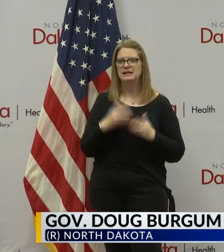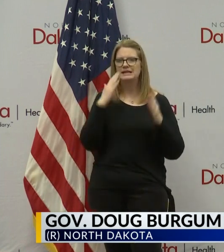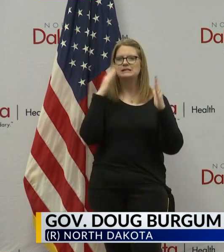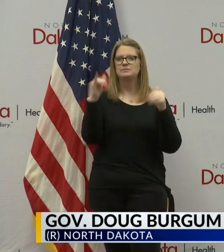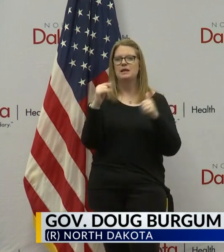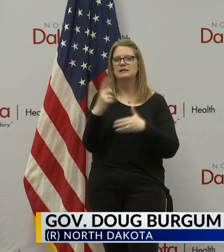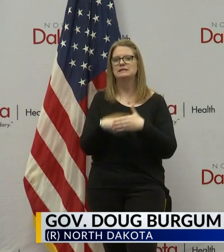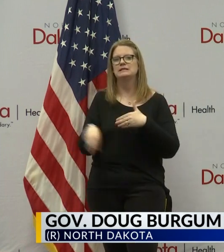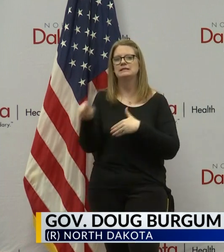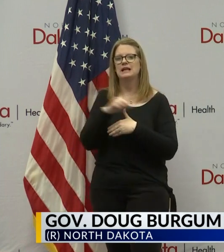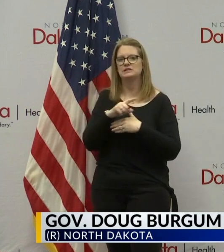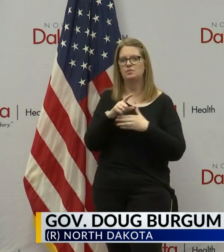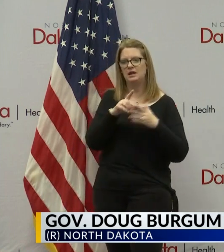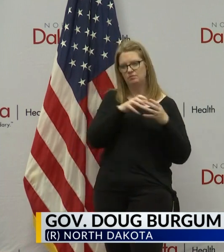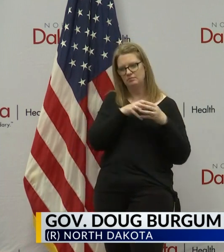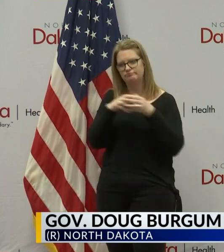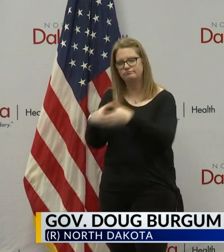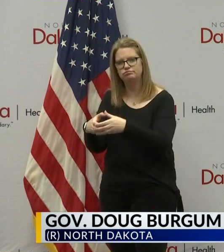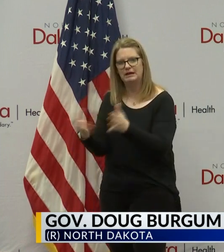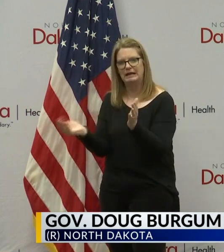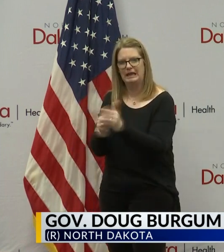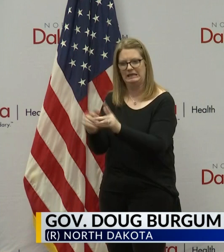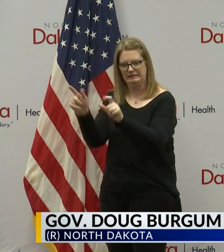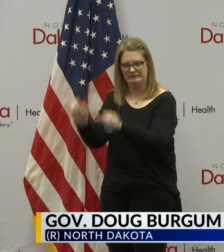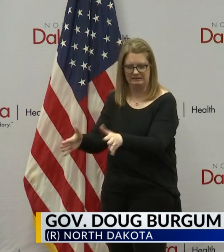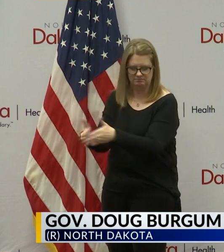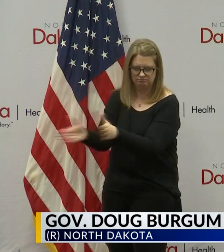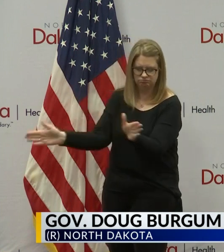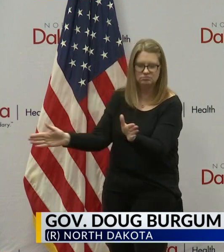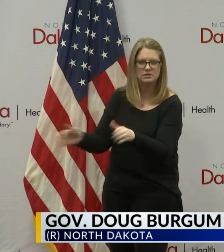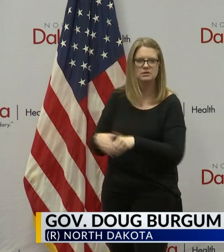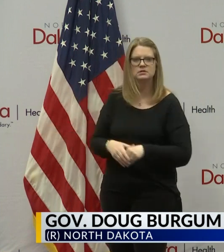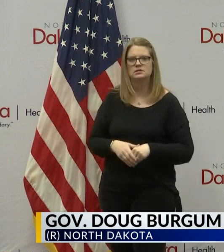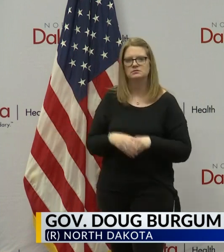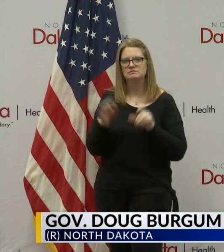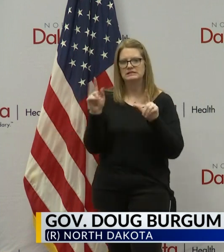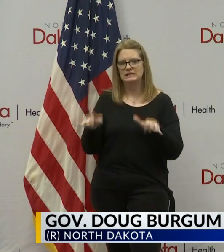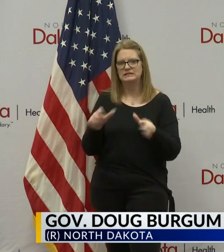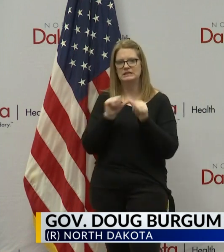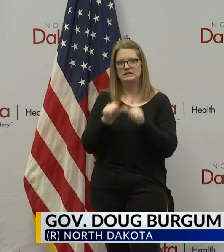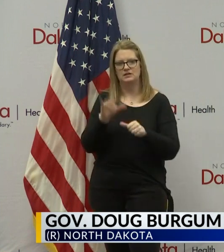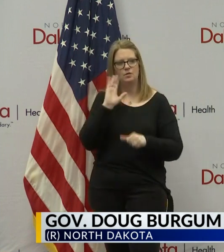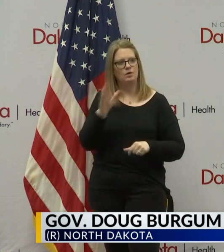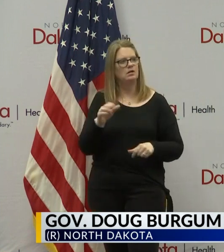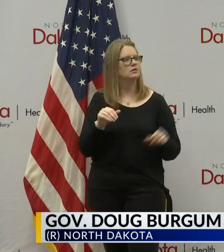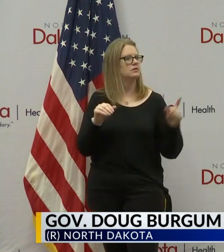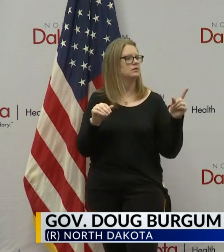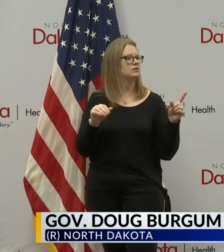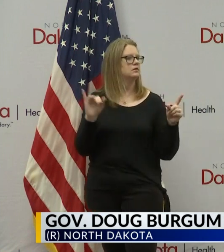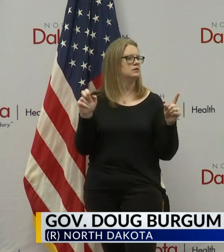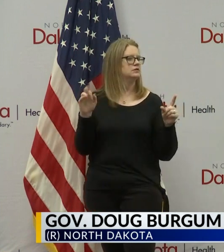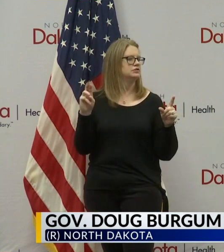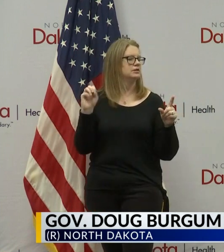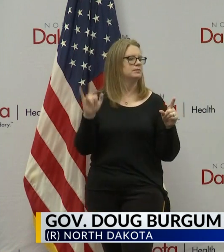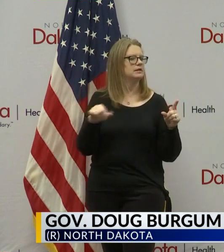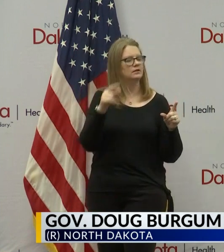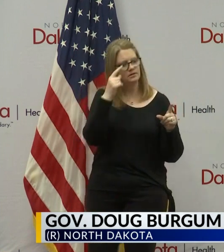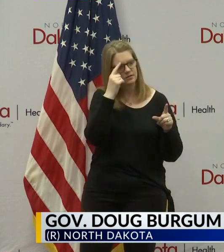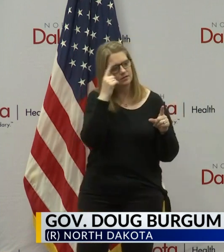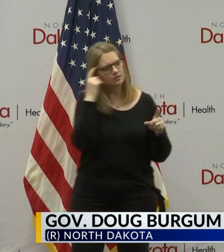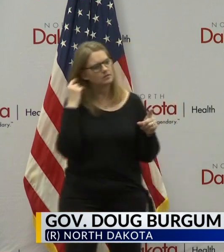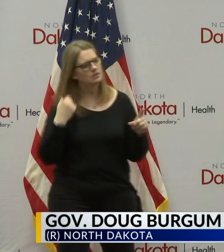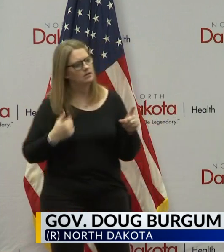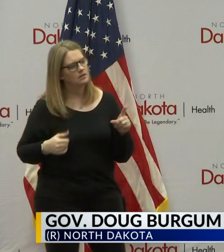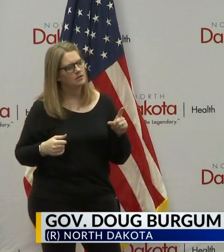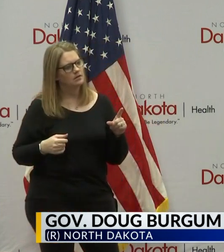-scale testing effort up there early next week. So, yeah, testing is going to continue. Jeremy? A follow-up to that.